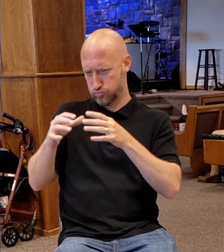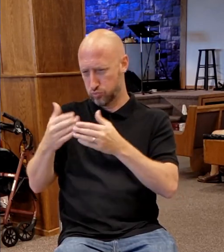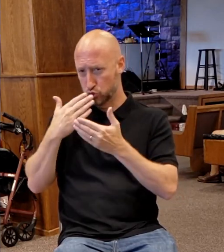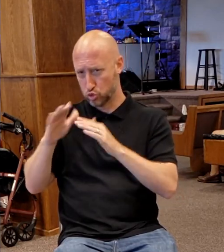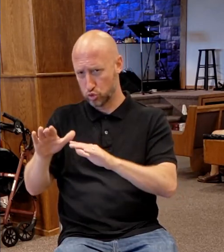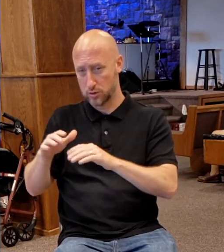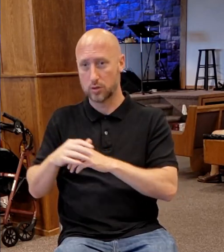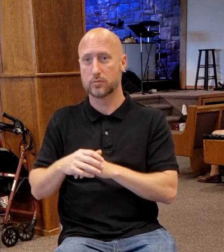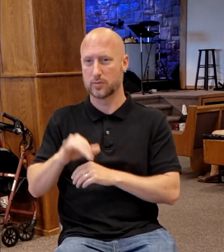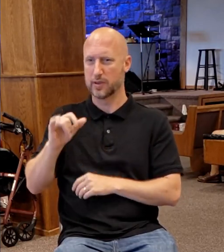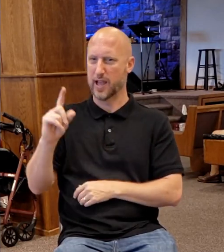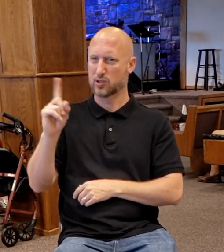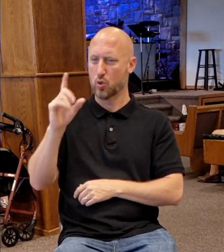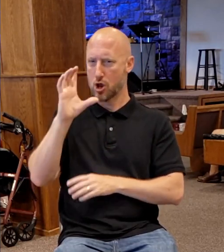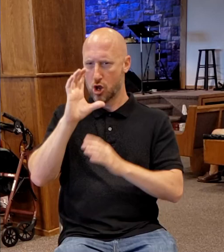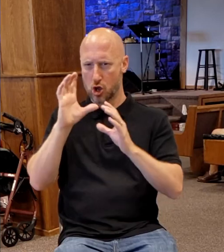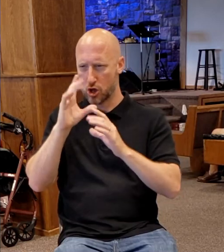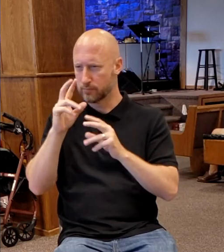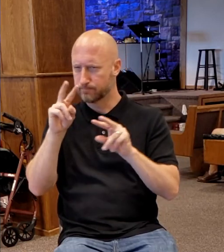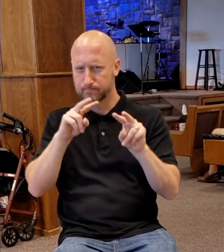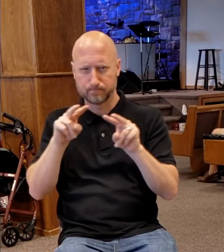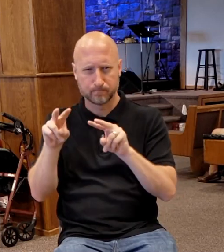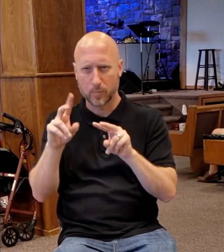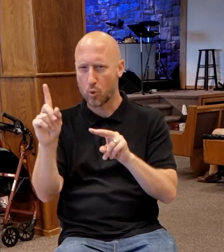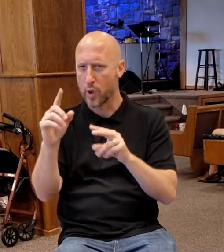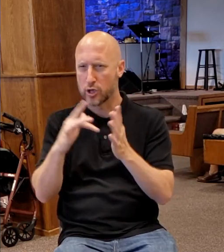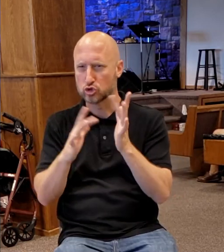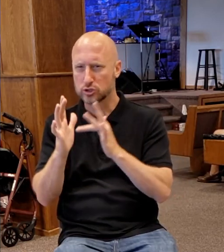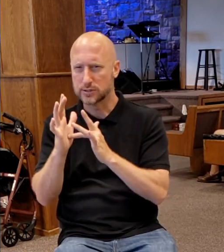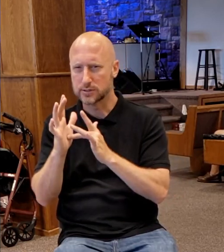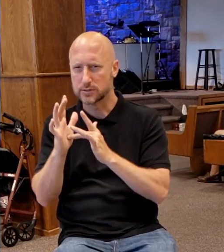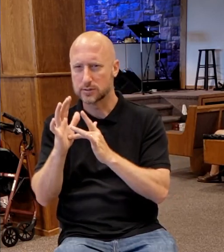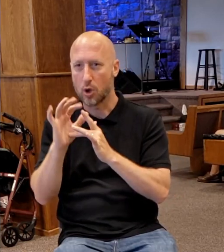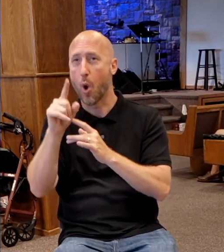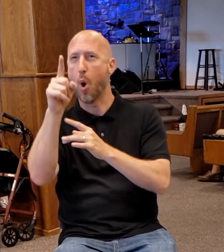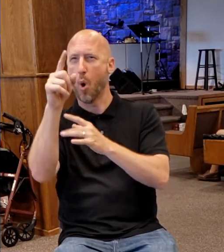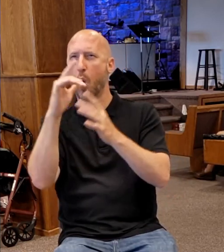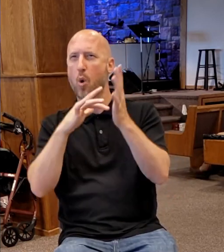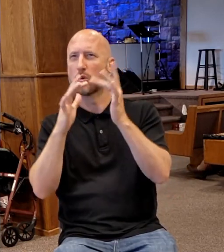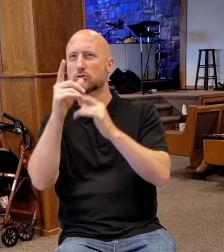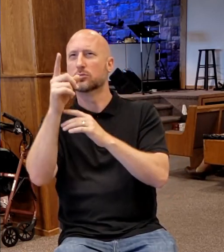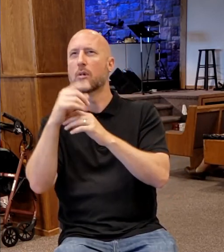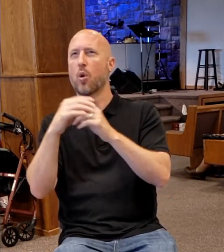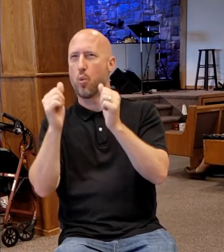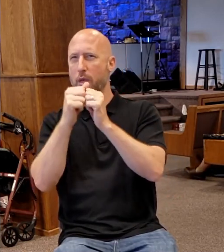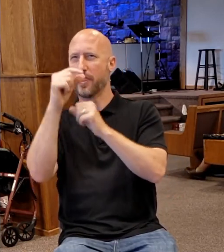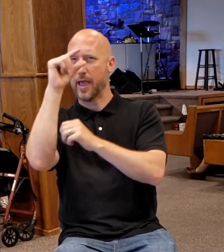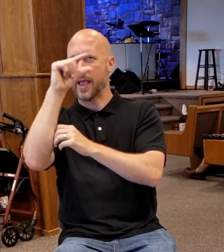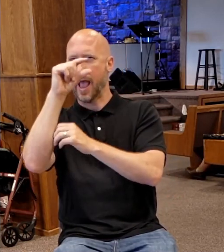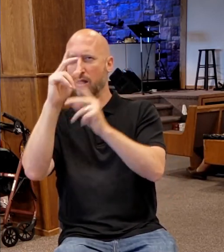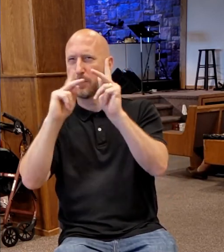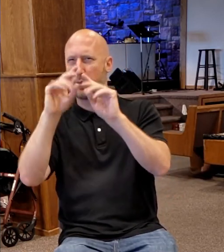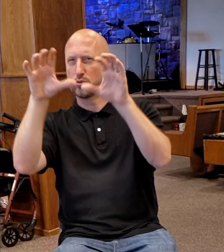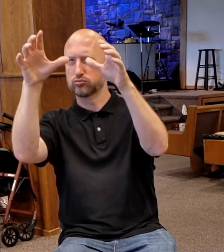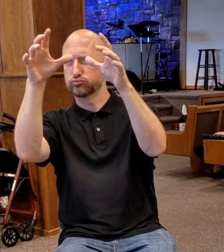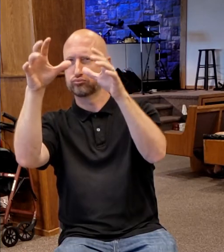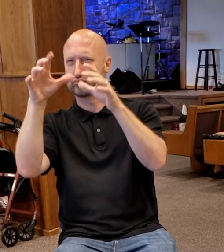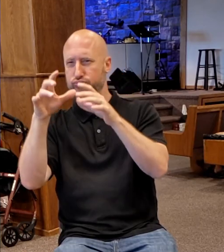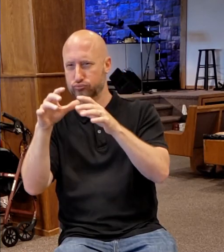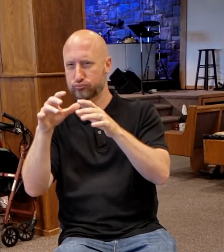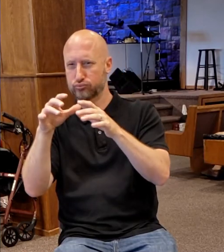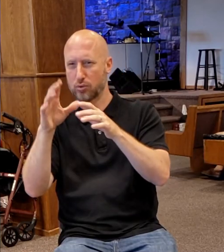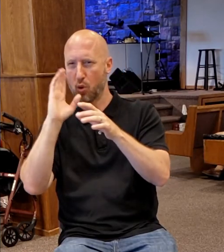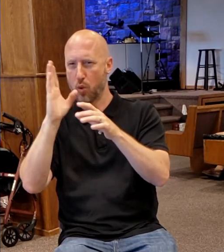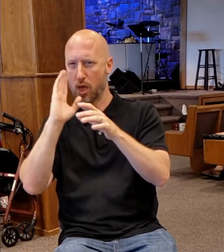that's where they'd be looking and watching. They knew the people from Capernaum. They knew probably some of his family. But he doesn't go with them.